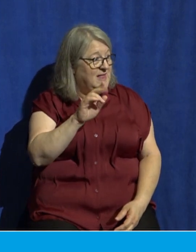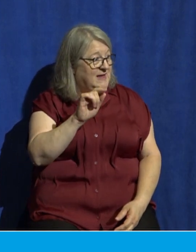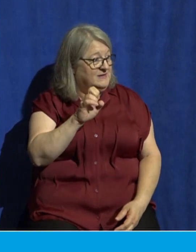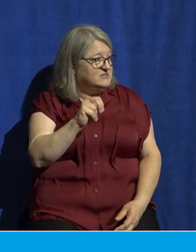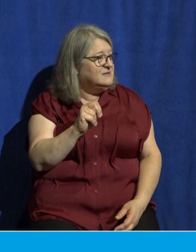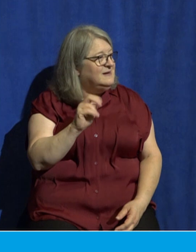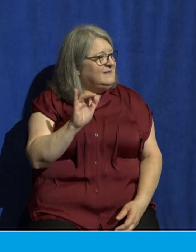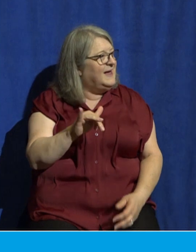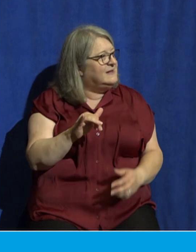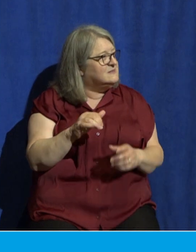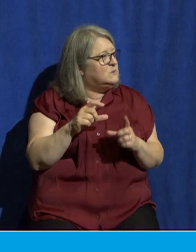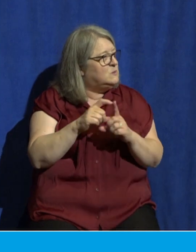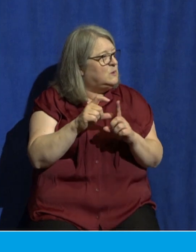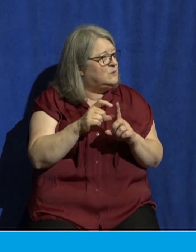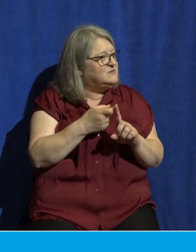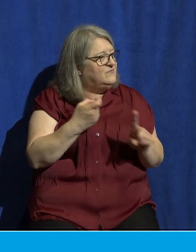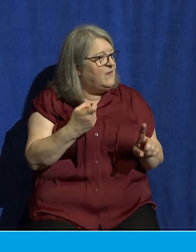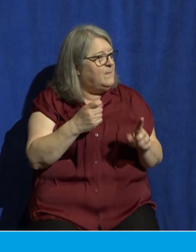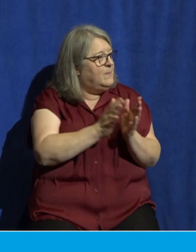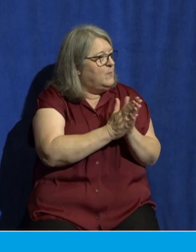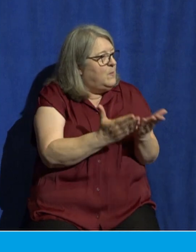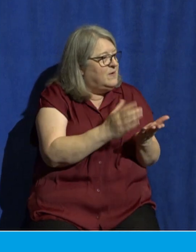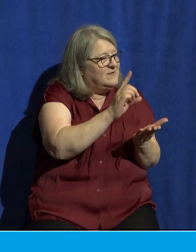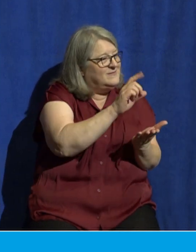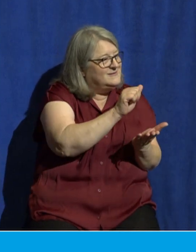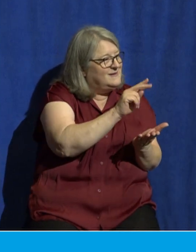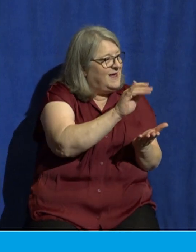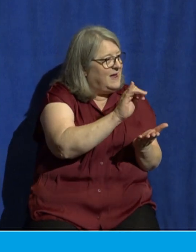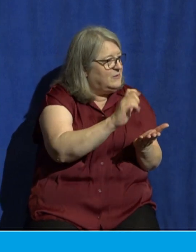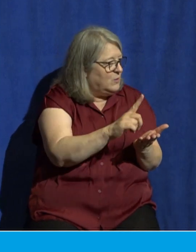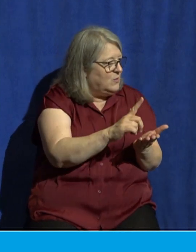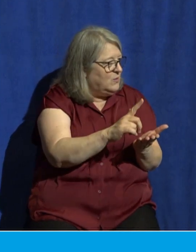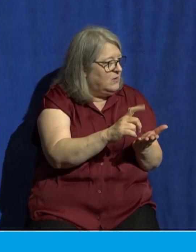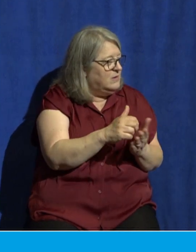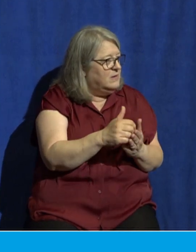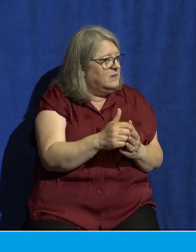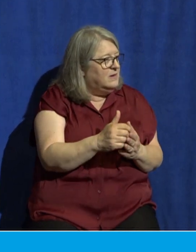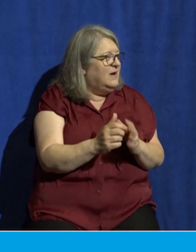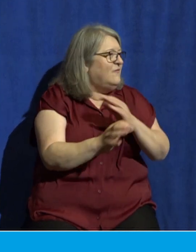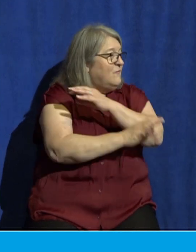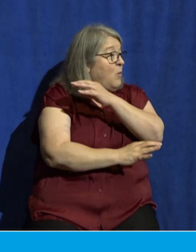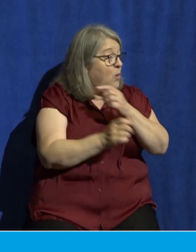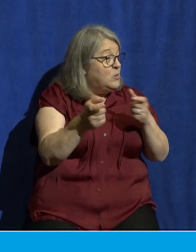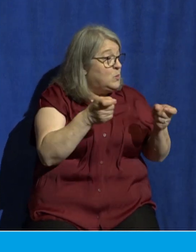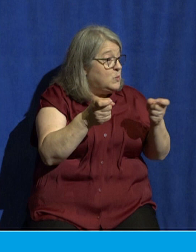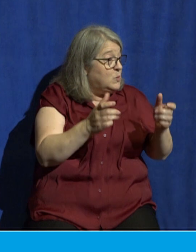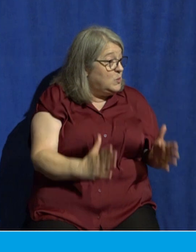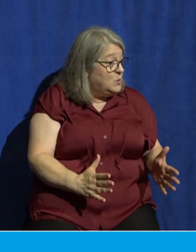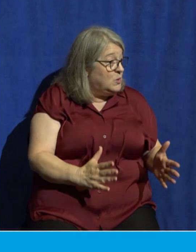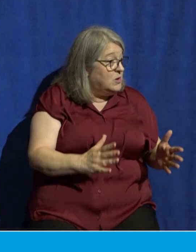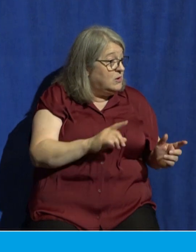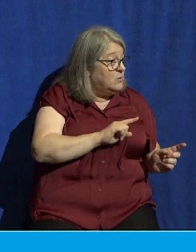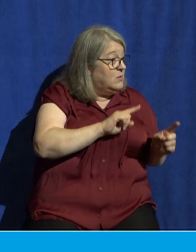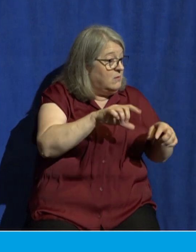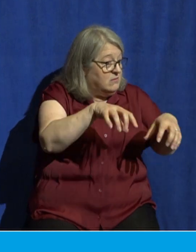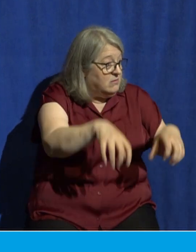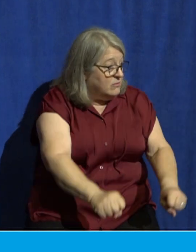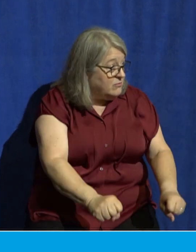prophecy in the book of Daniel where a foreign ruler would come and desecrate the temple in Jerusalem.